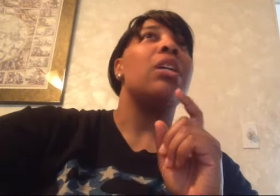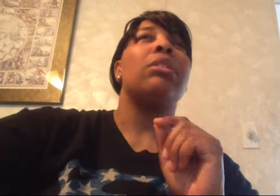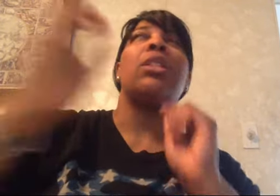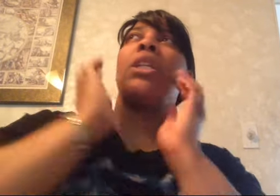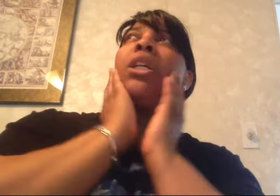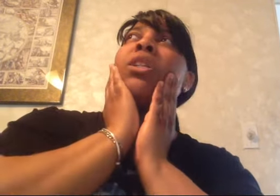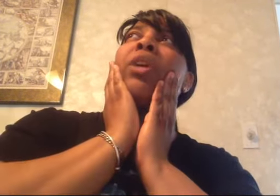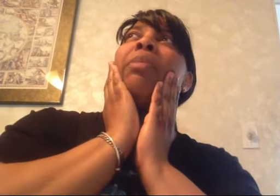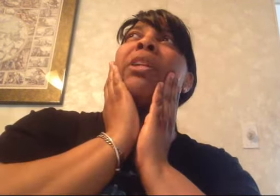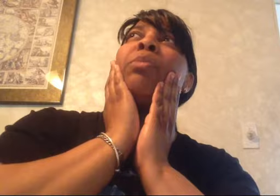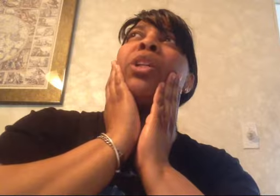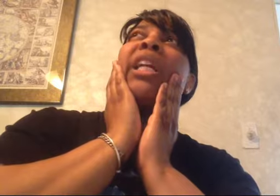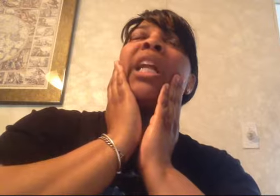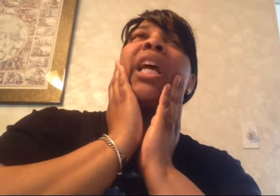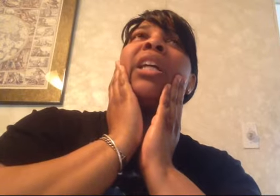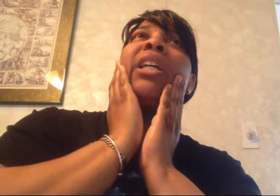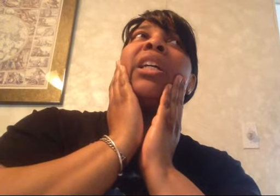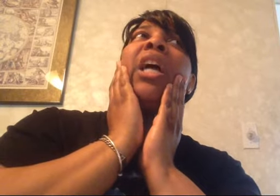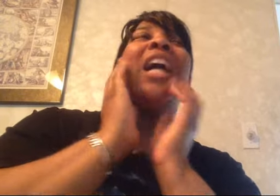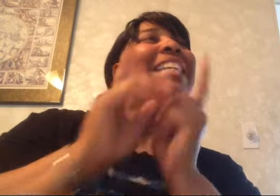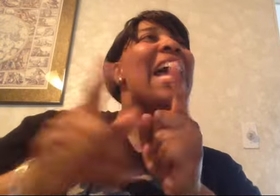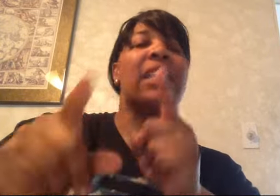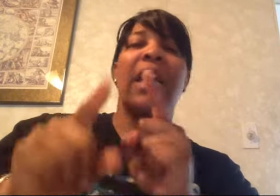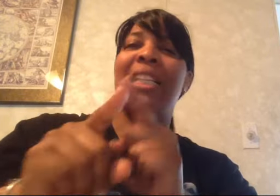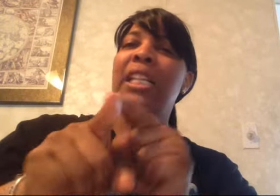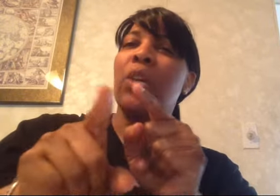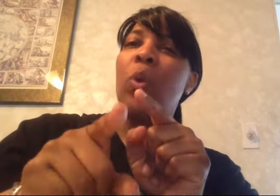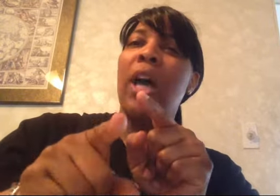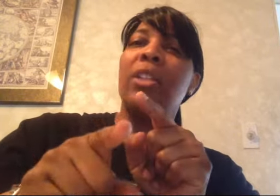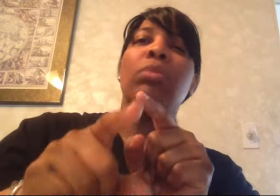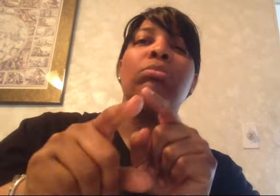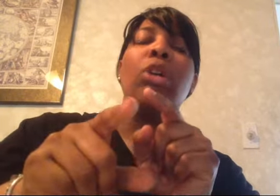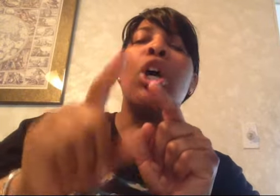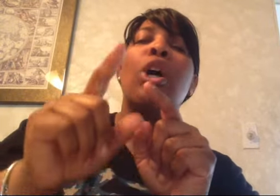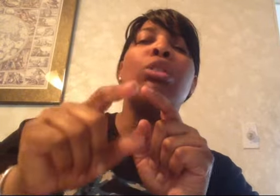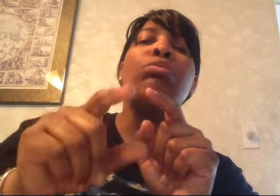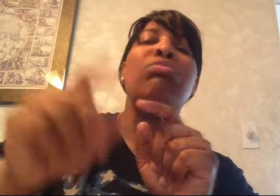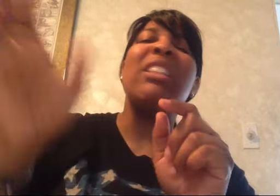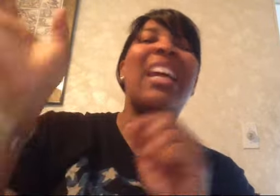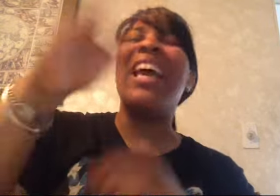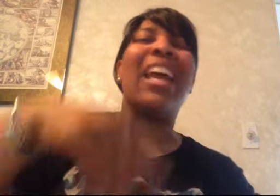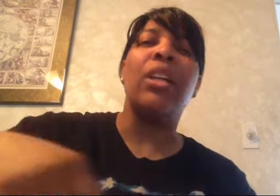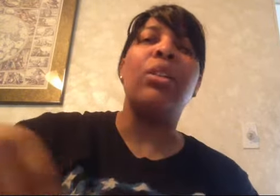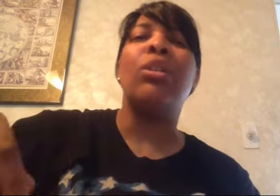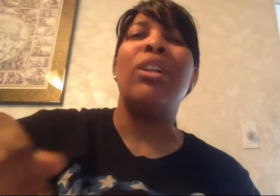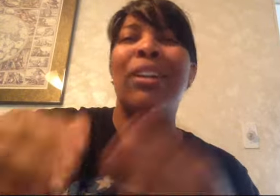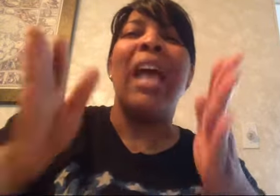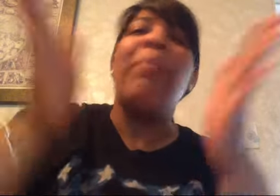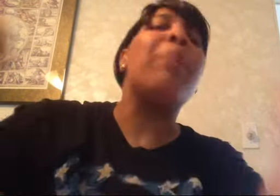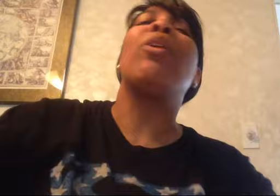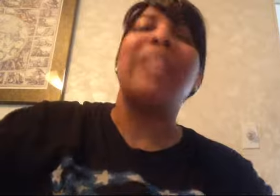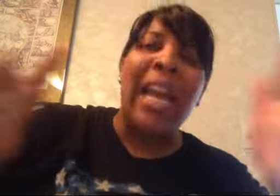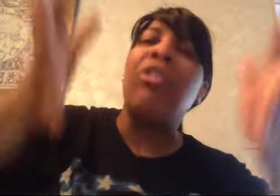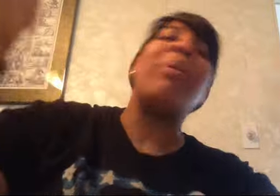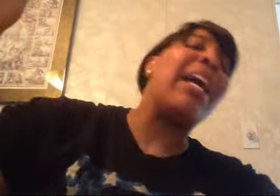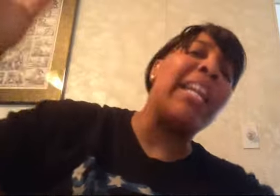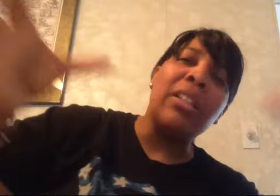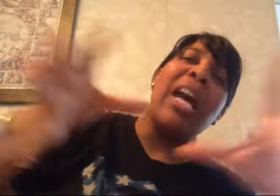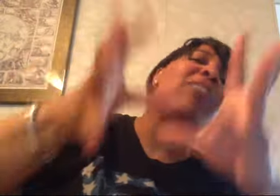let's see is there anybody's birthday today yes I think it was yeah happy birthday everybody I